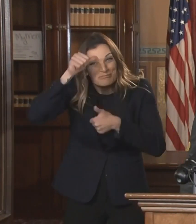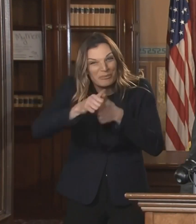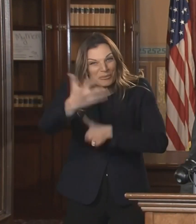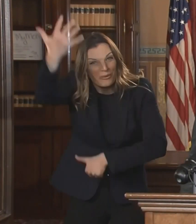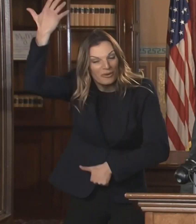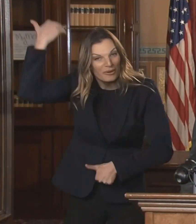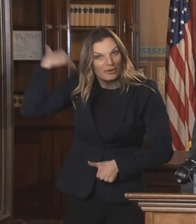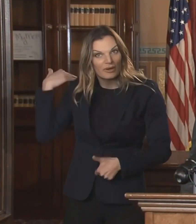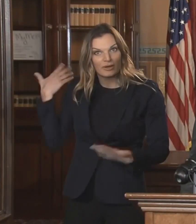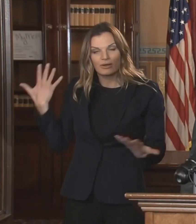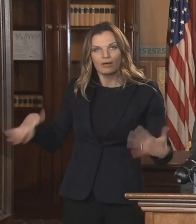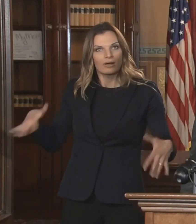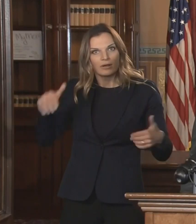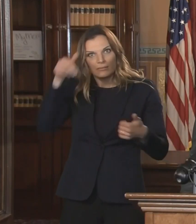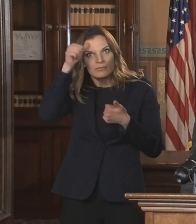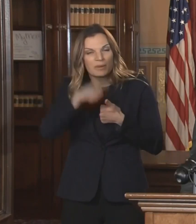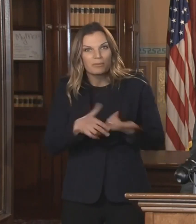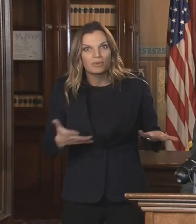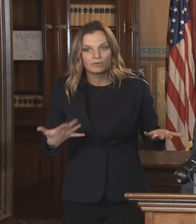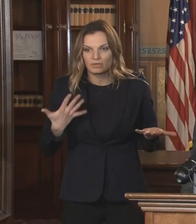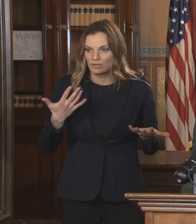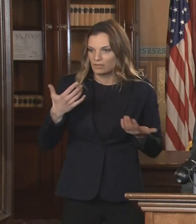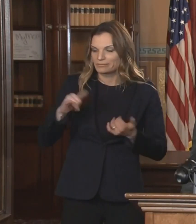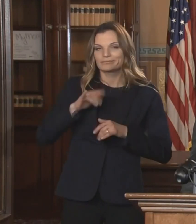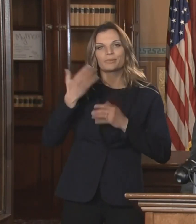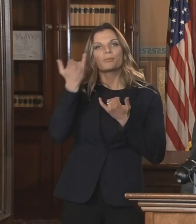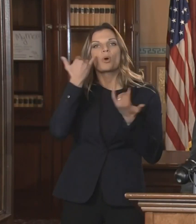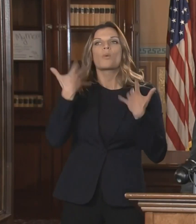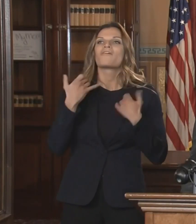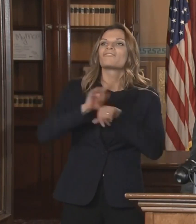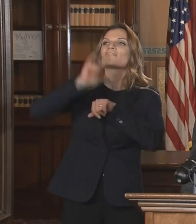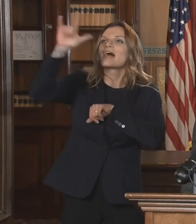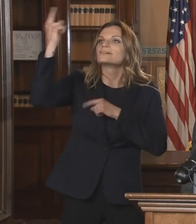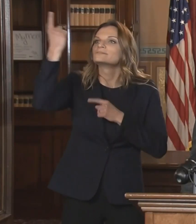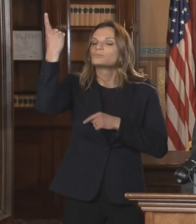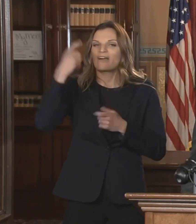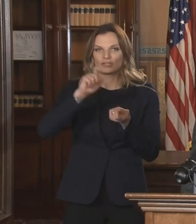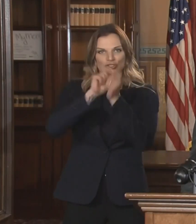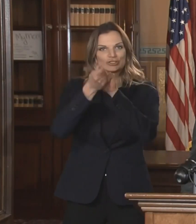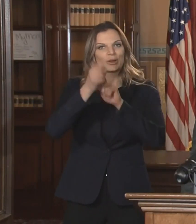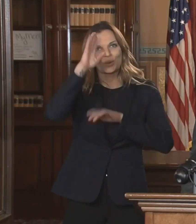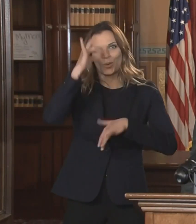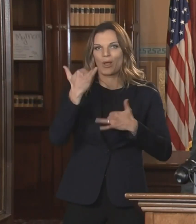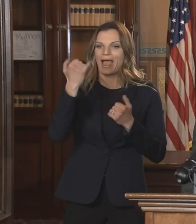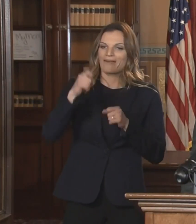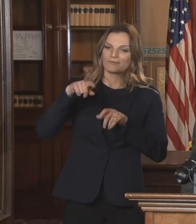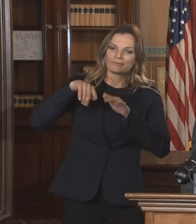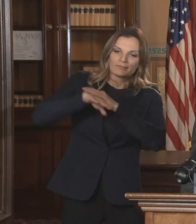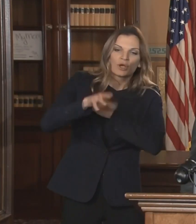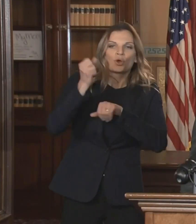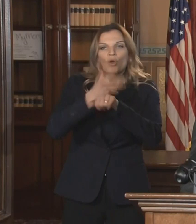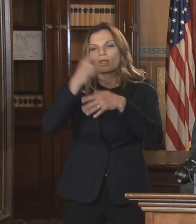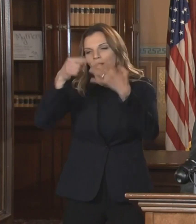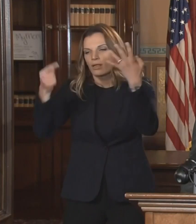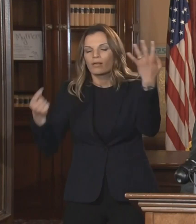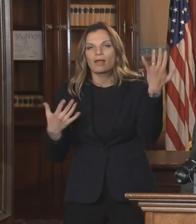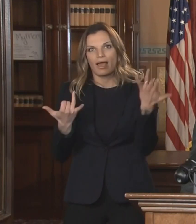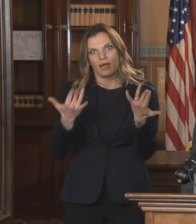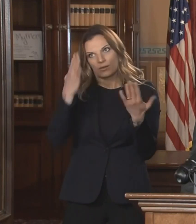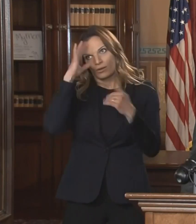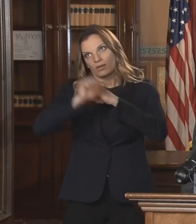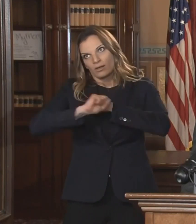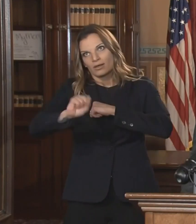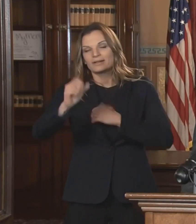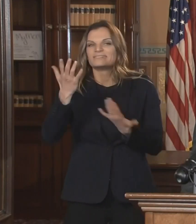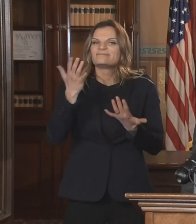We forever changed the way that we live and how we travel because that's how we keep one another safe. We've had